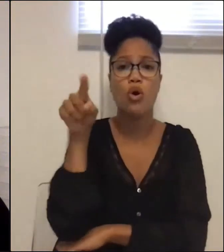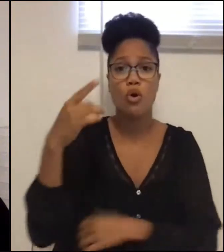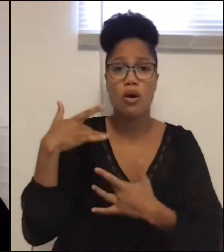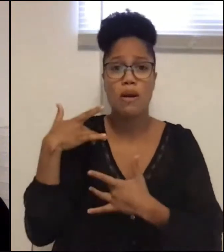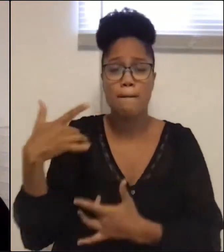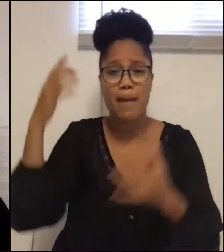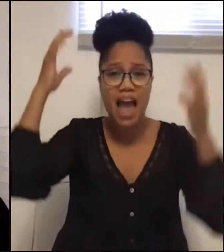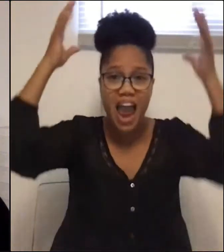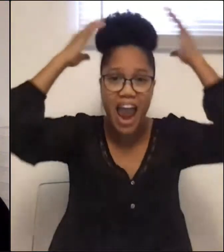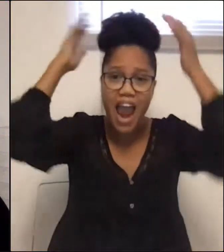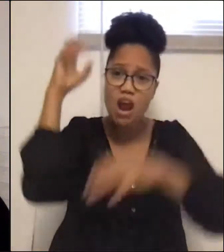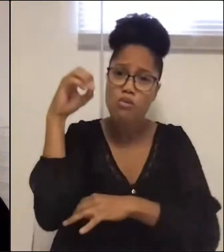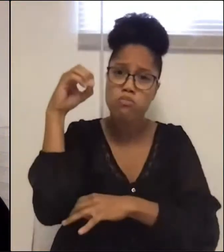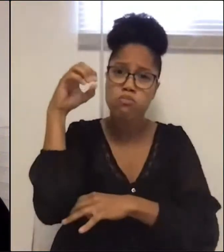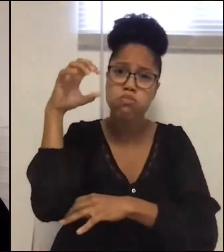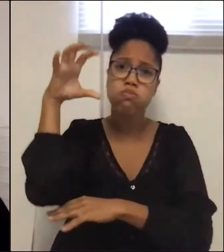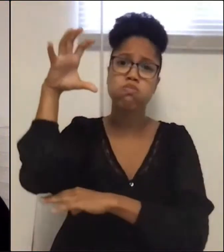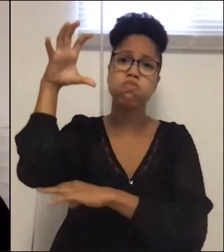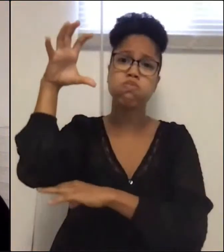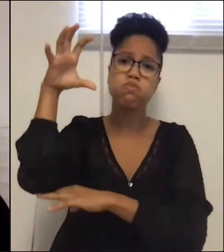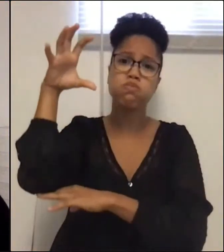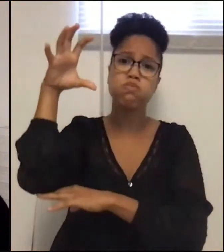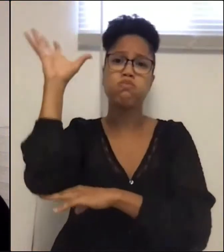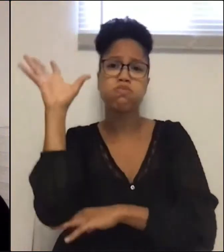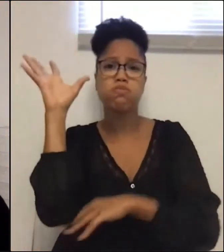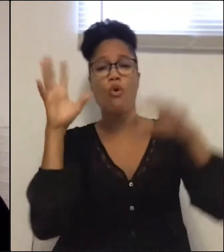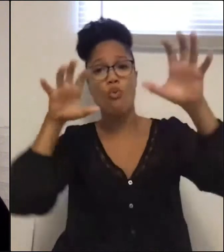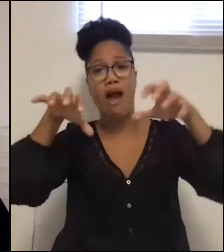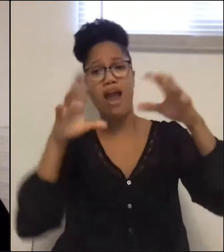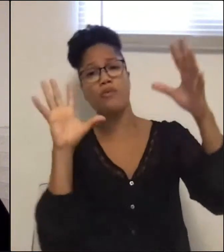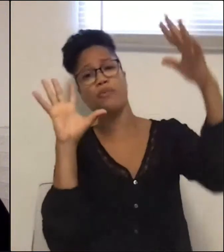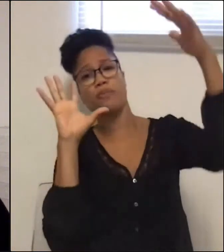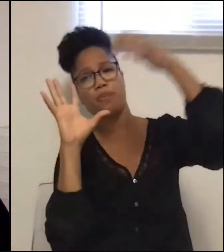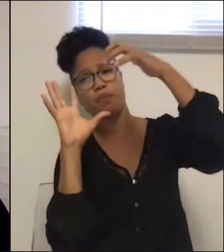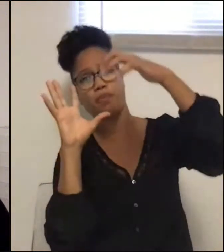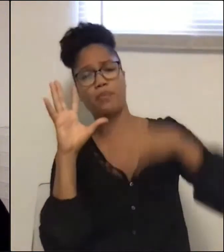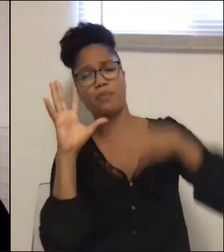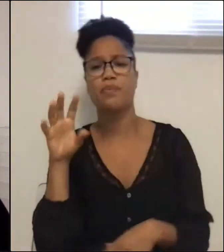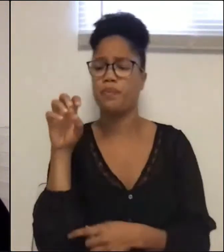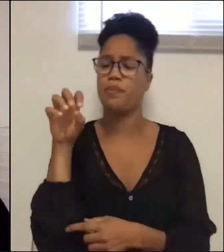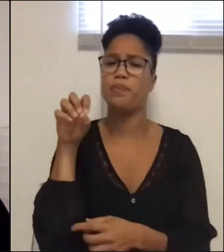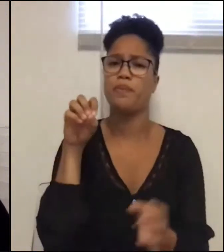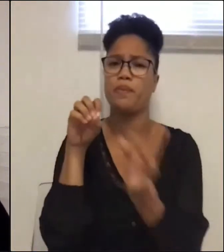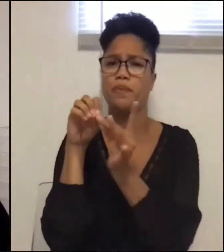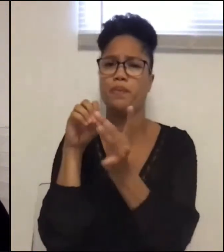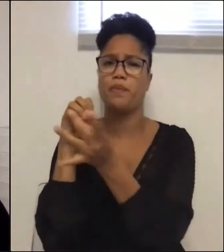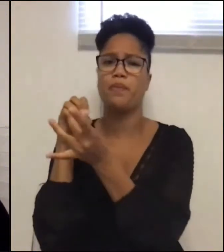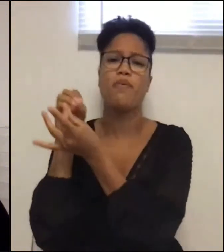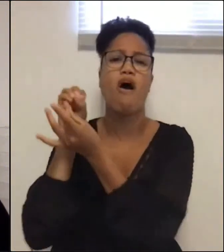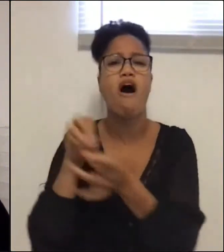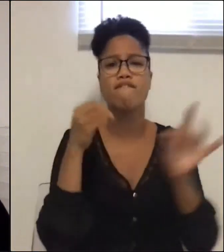hair when it rains. You toss off the lint of dandelions. You